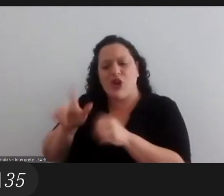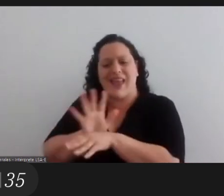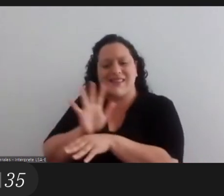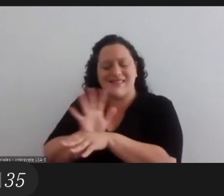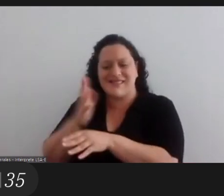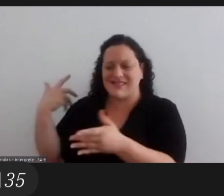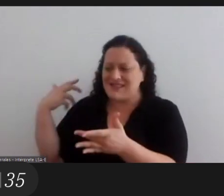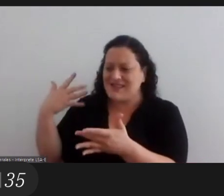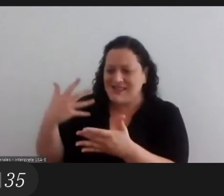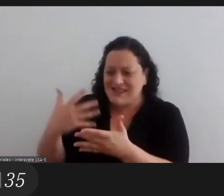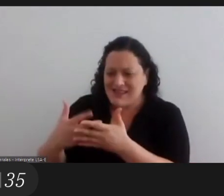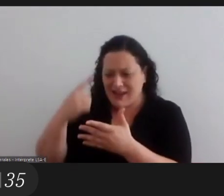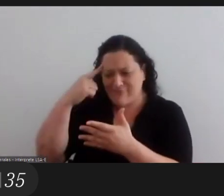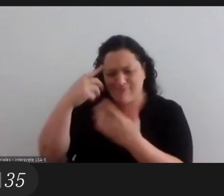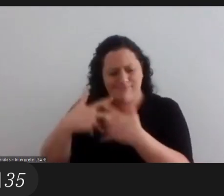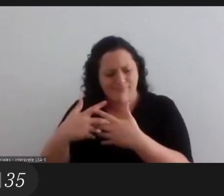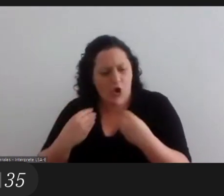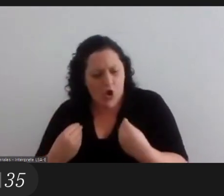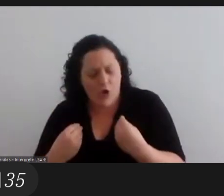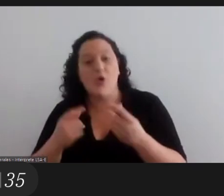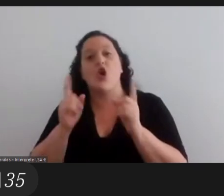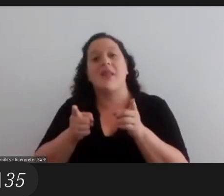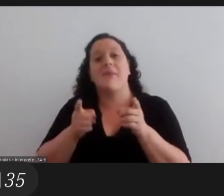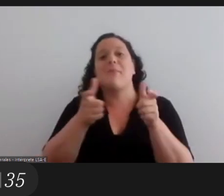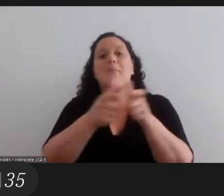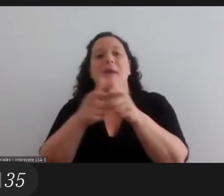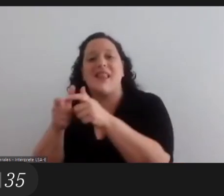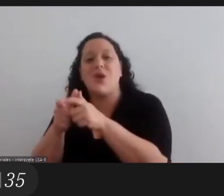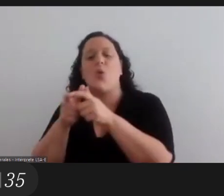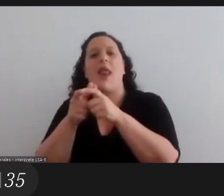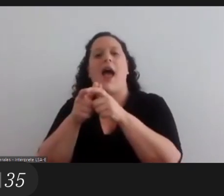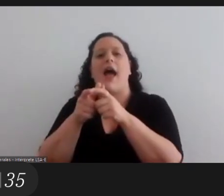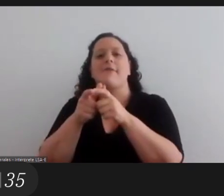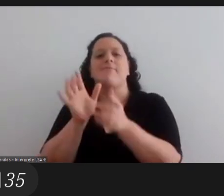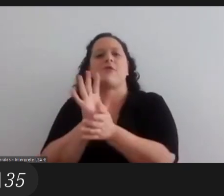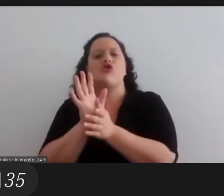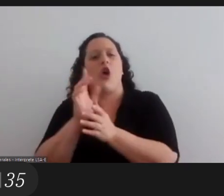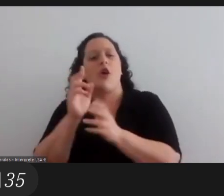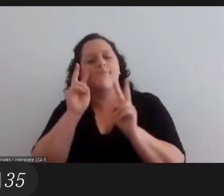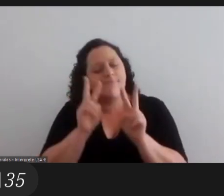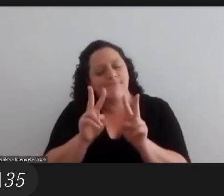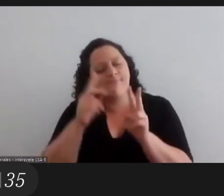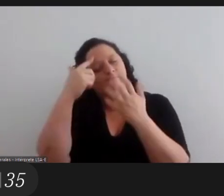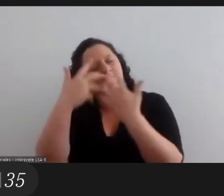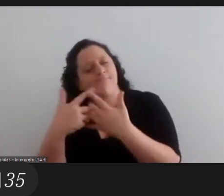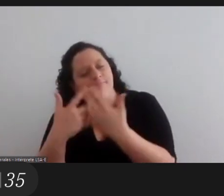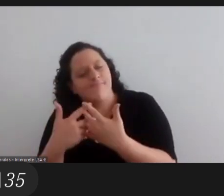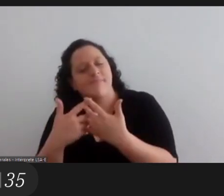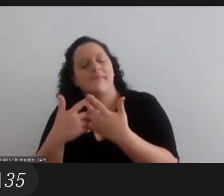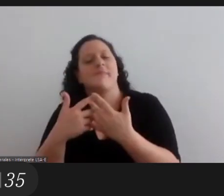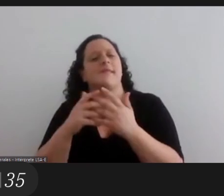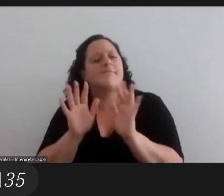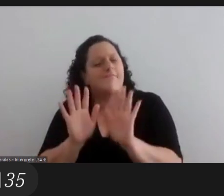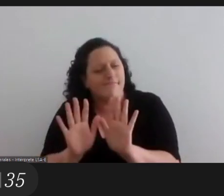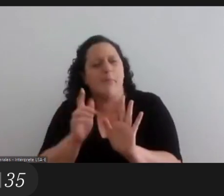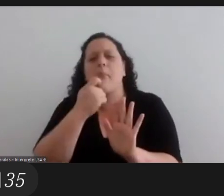uh films is also at stake many times we say that a film is political or not what does